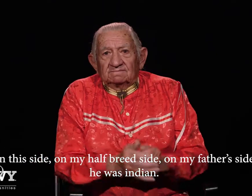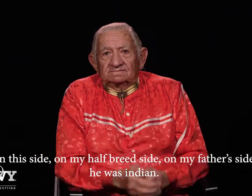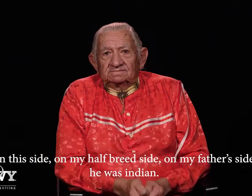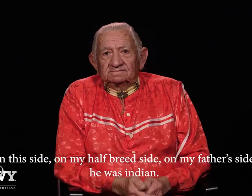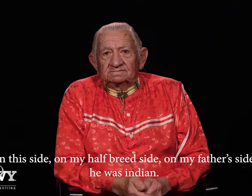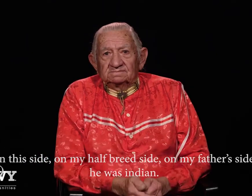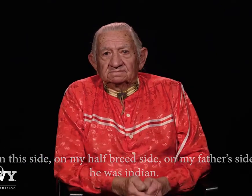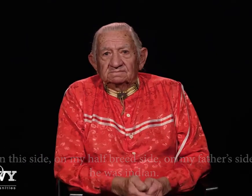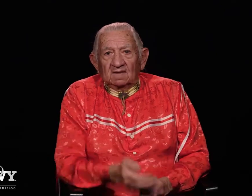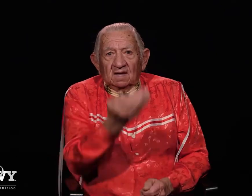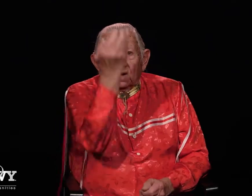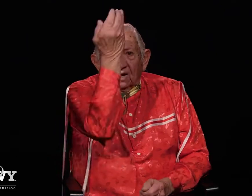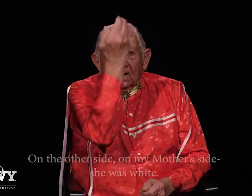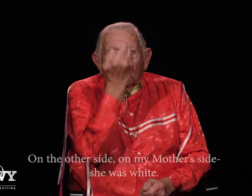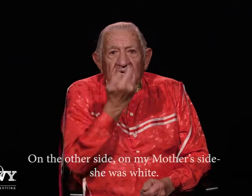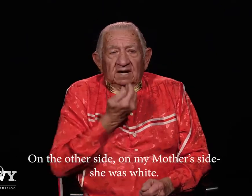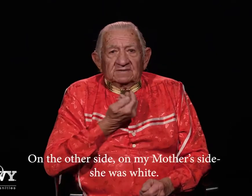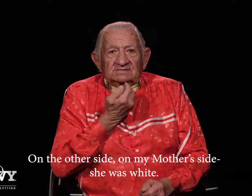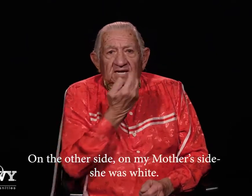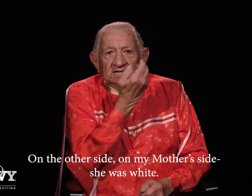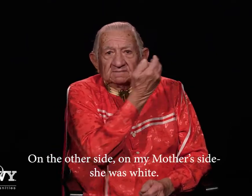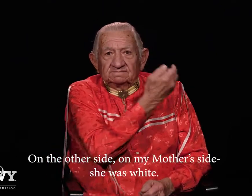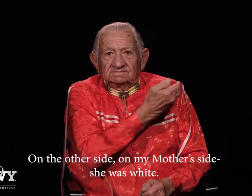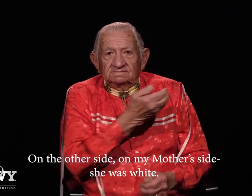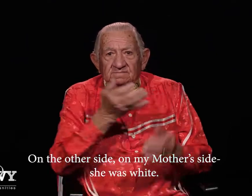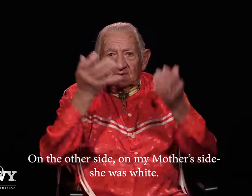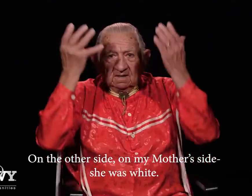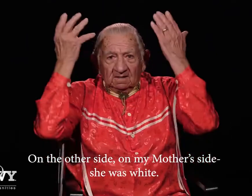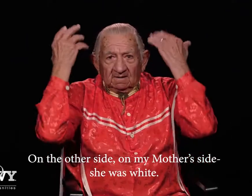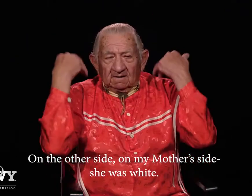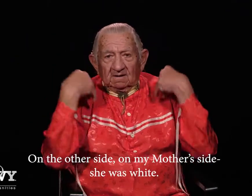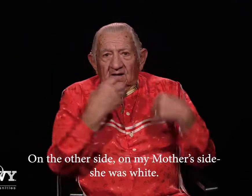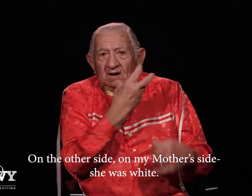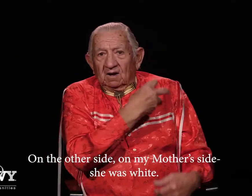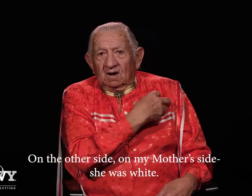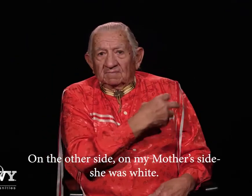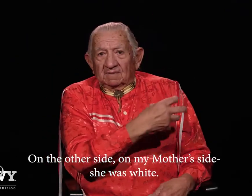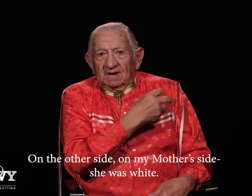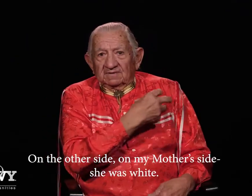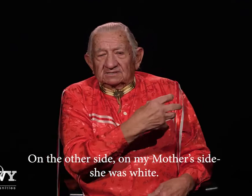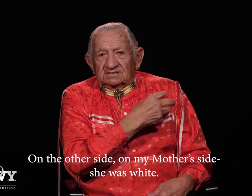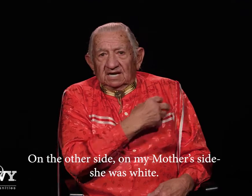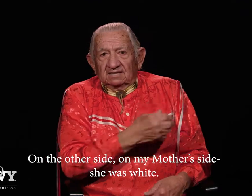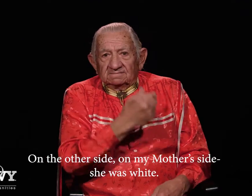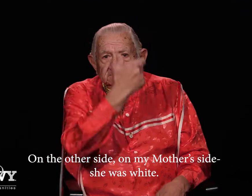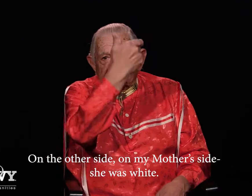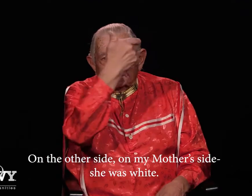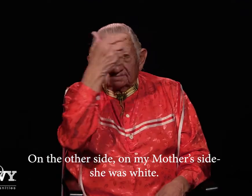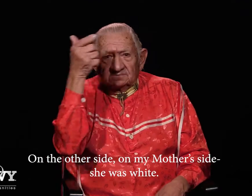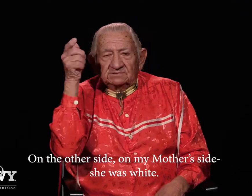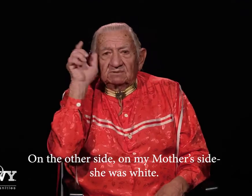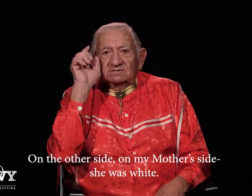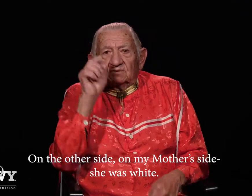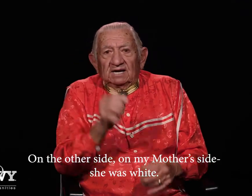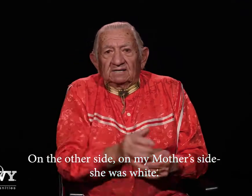on the other side on my mother's side she was white